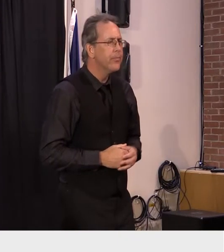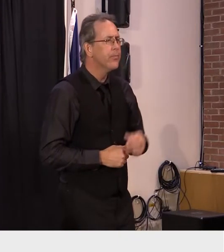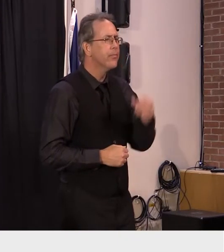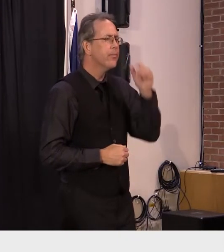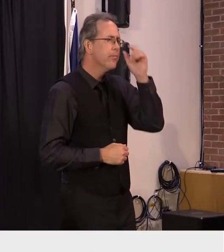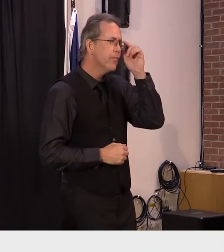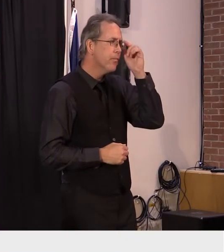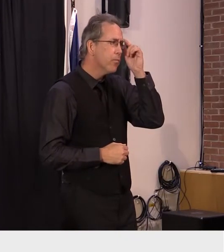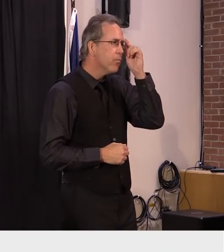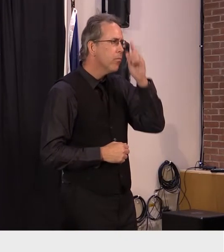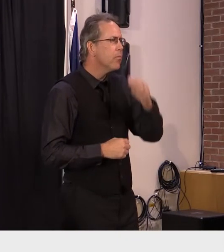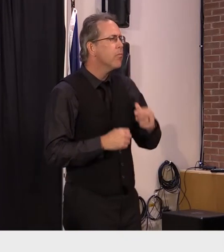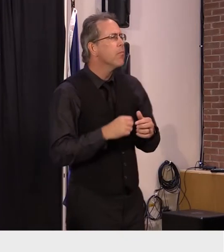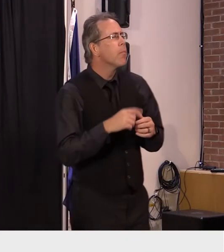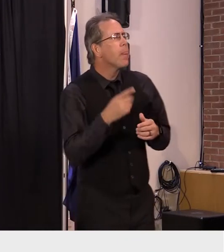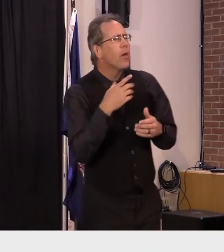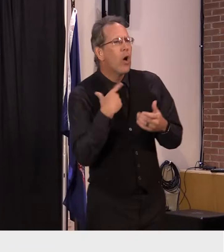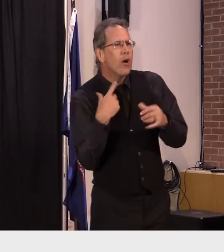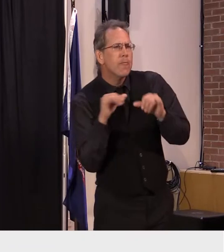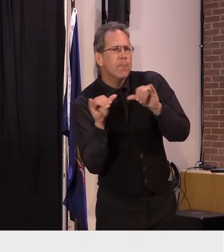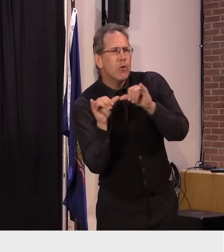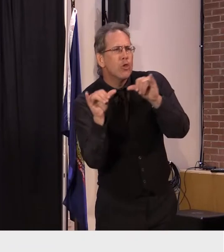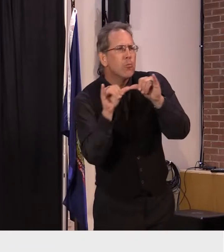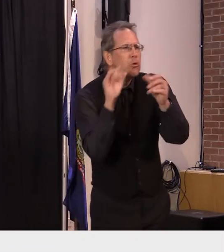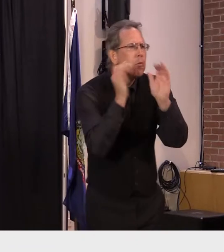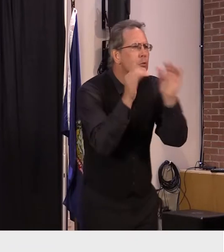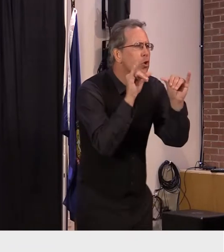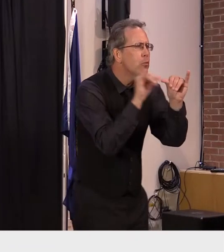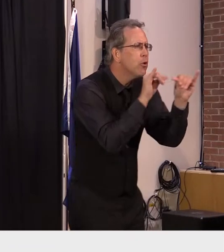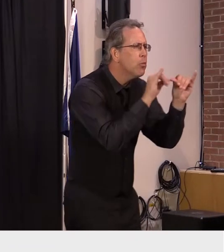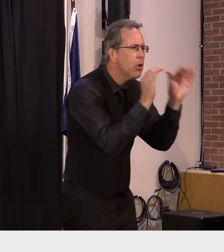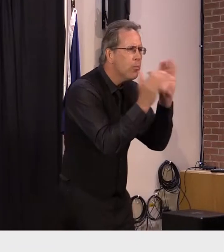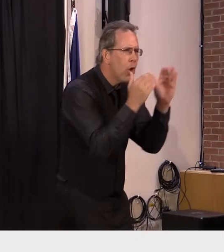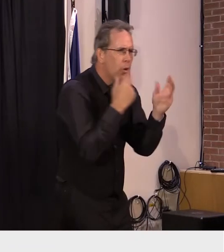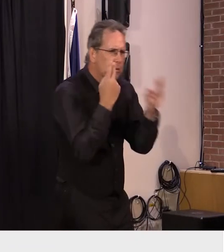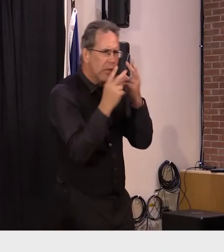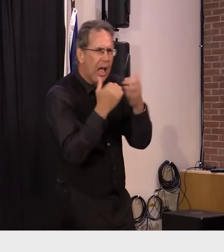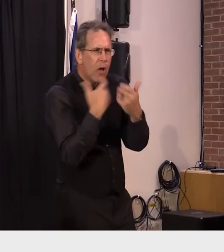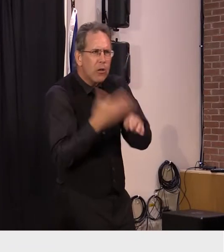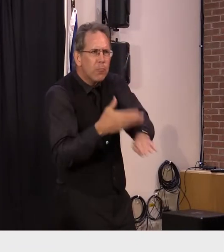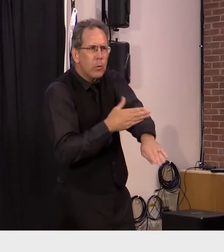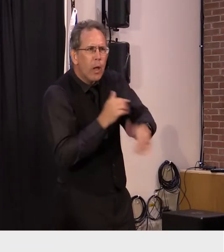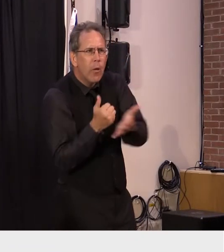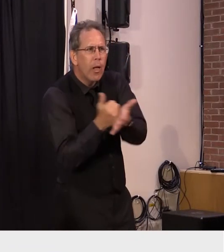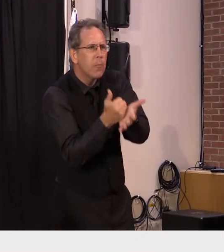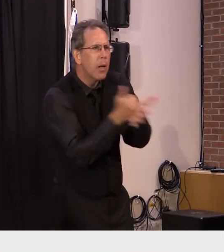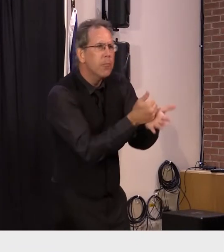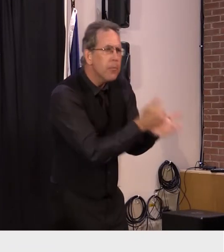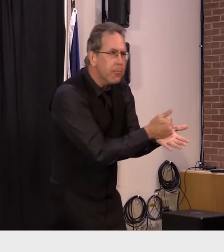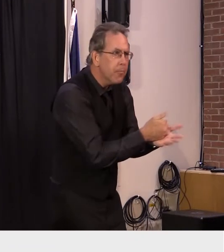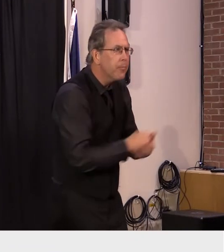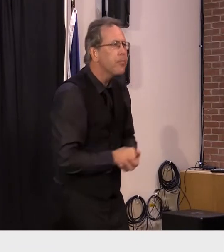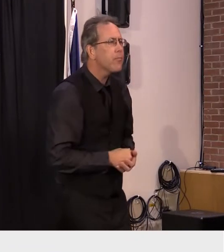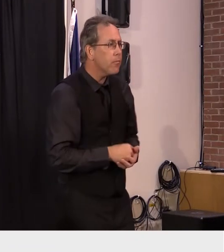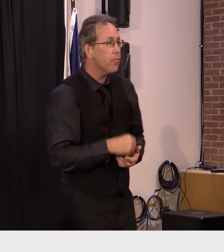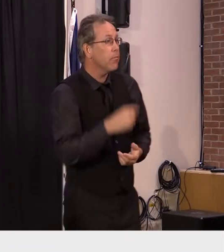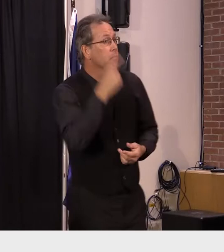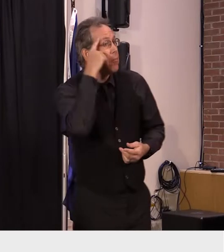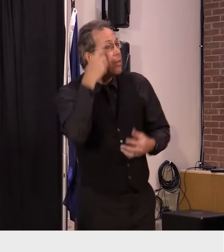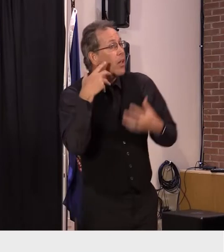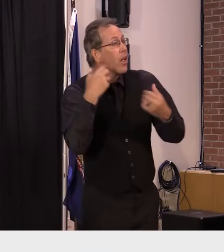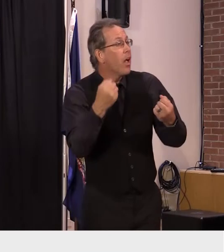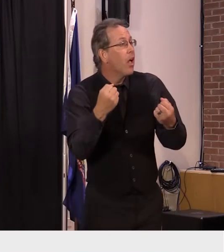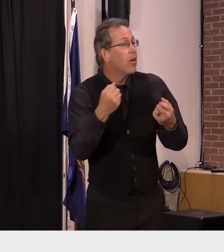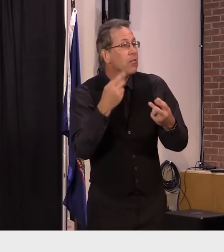indicators and metrics to gauge our efforts for mental health we will be following the number of vermonters who are seeking access